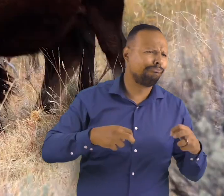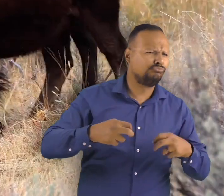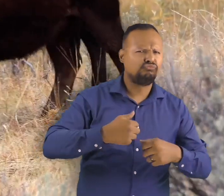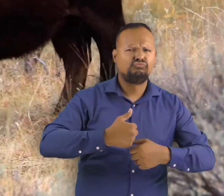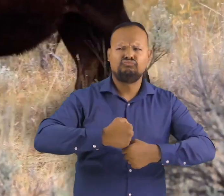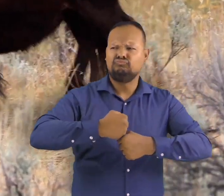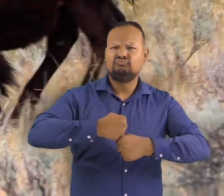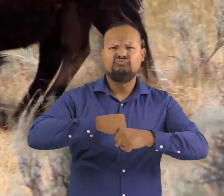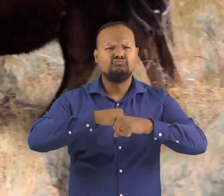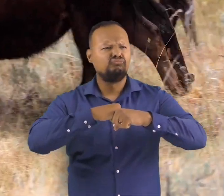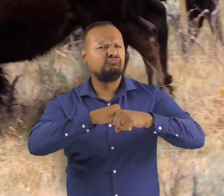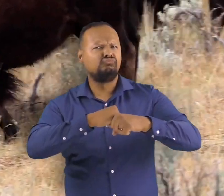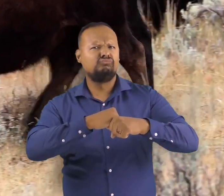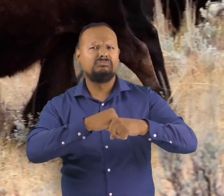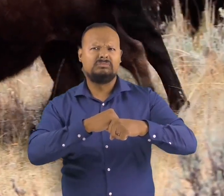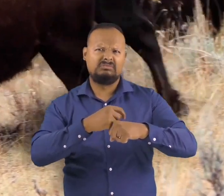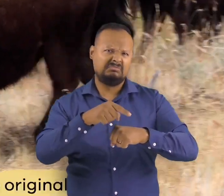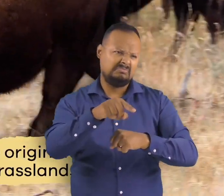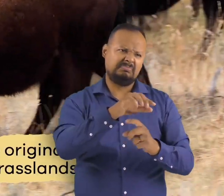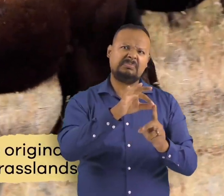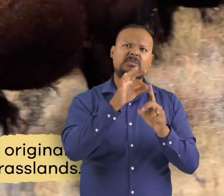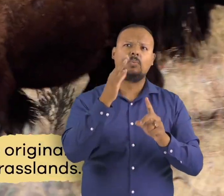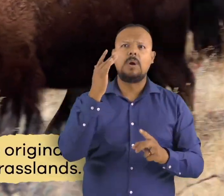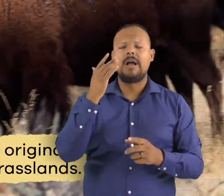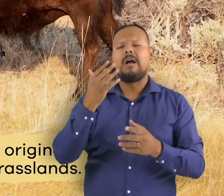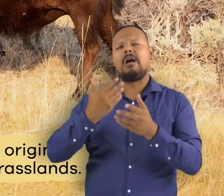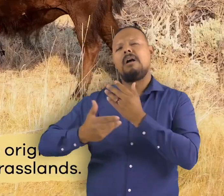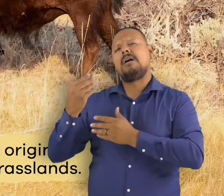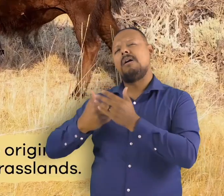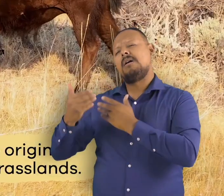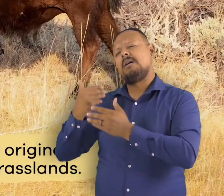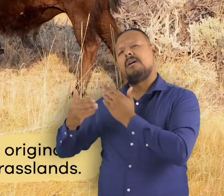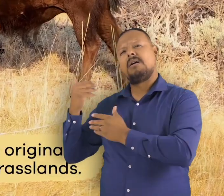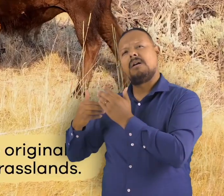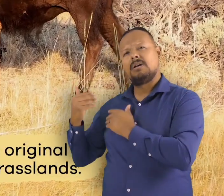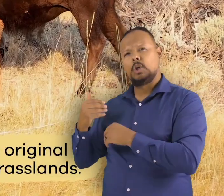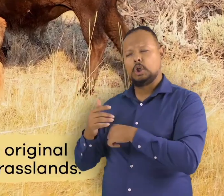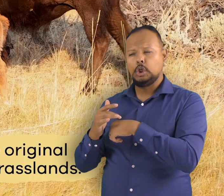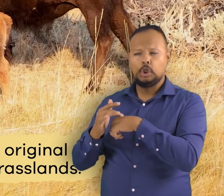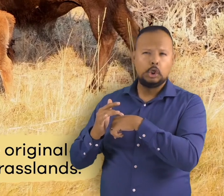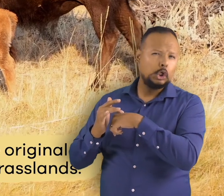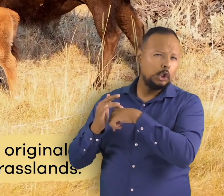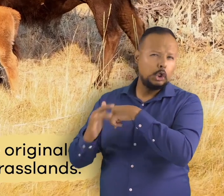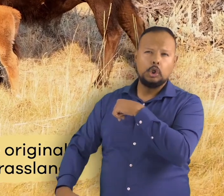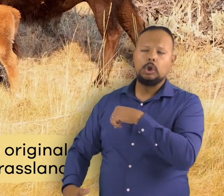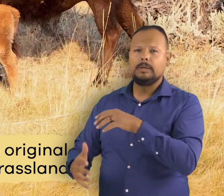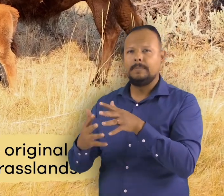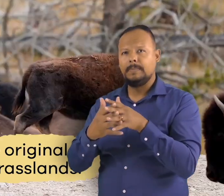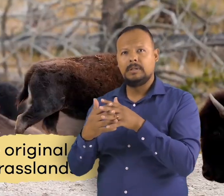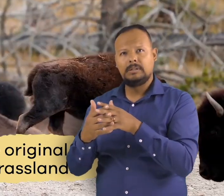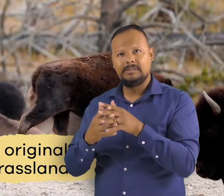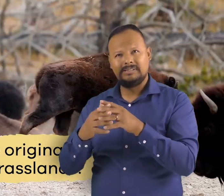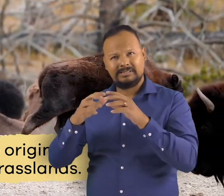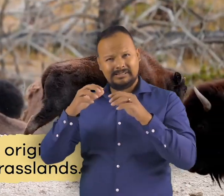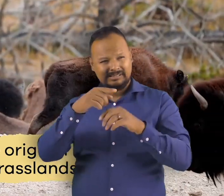are super special because they are descendants of the original early bison that roamed the grasslands